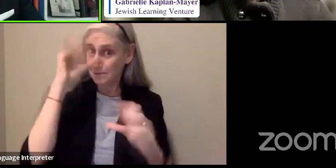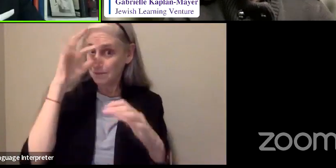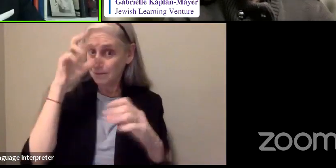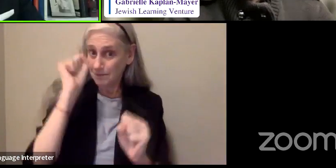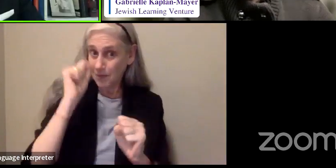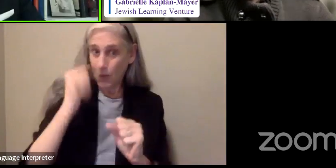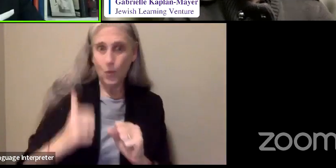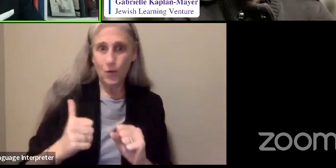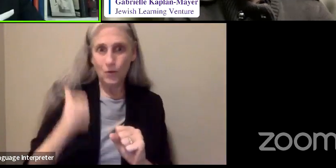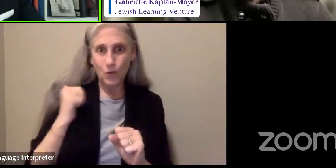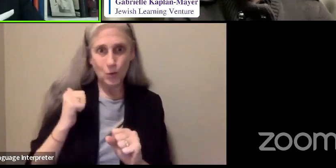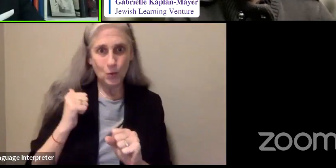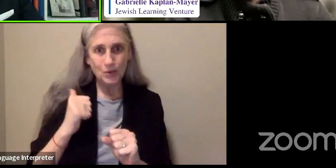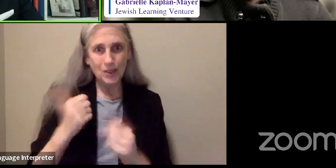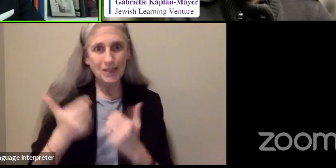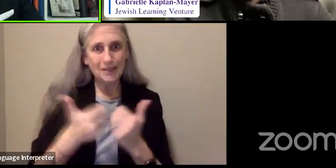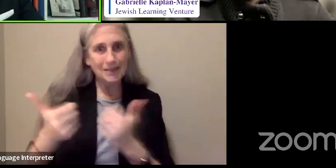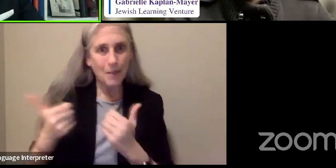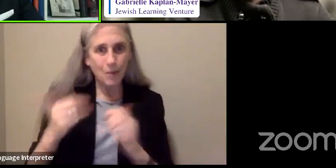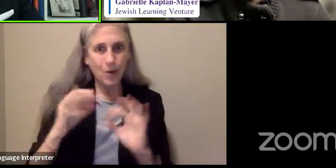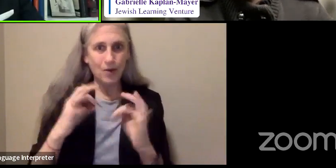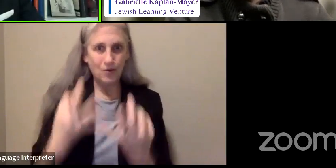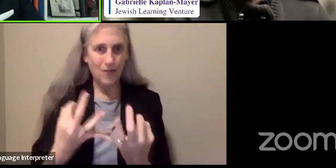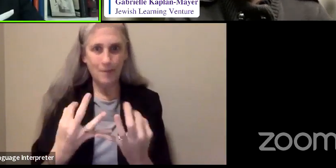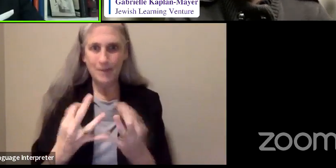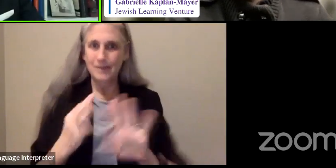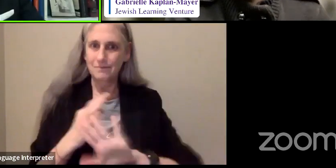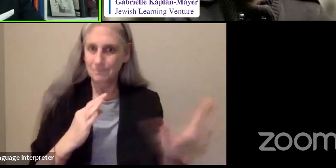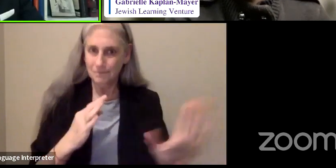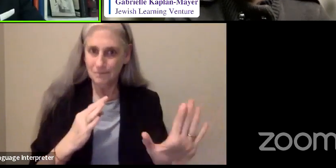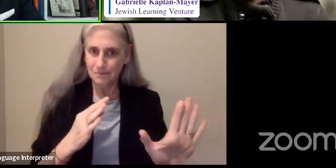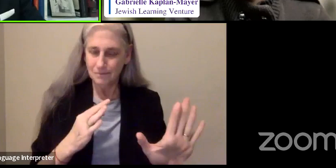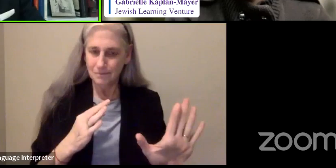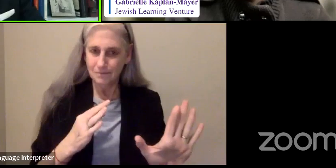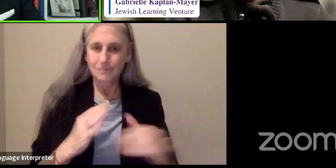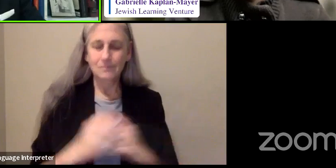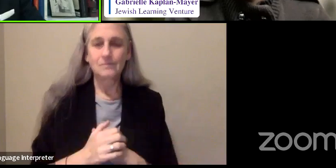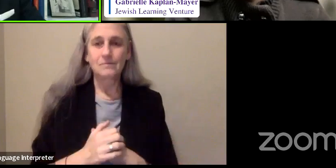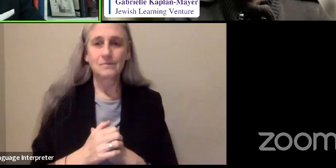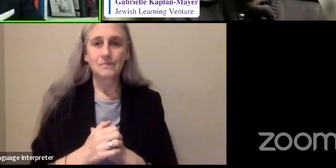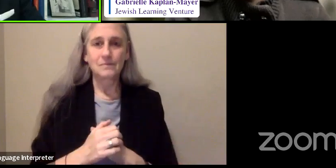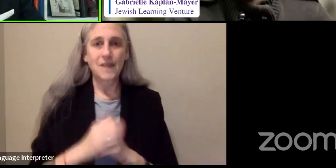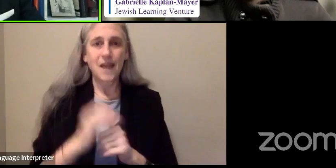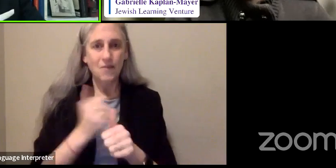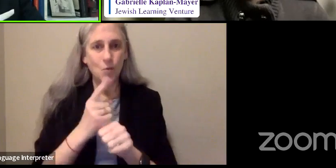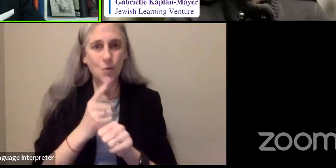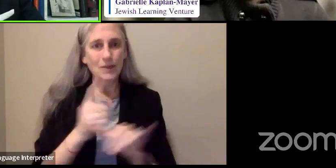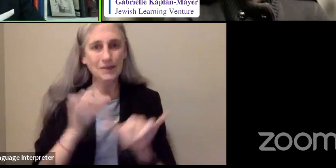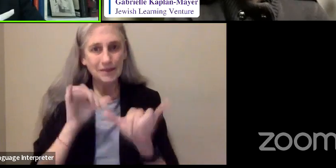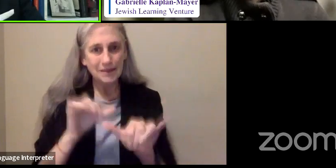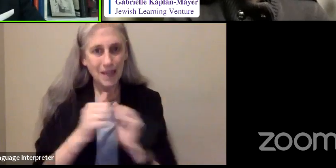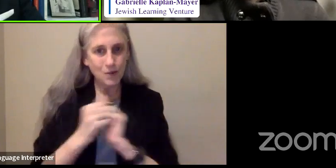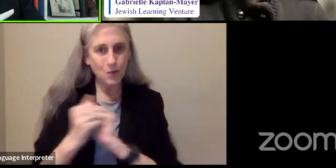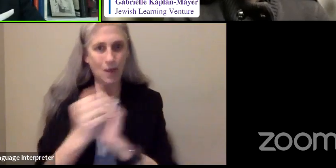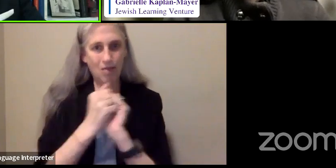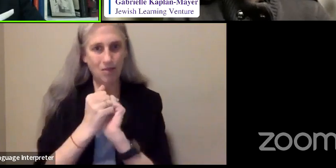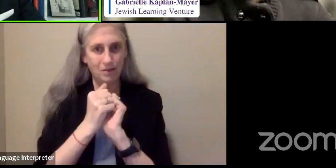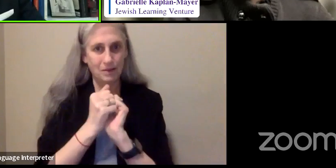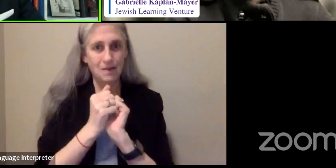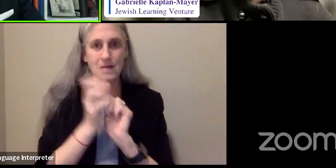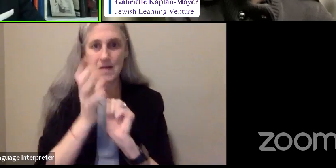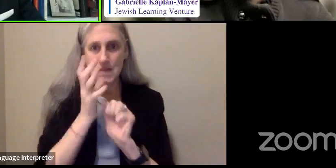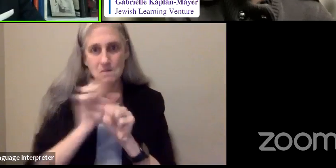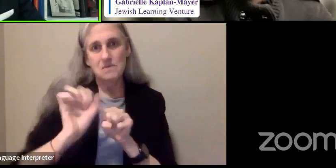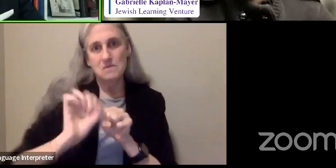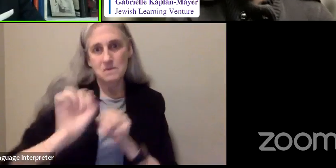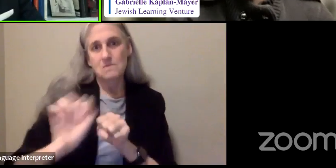separate her family, regardless of the circumstances. So we all stayed together. And she went to work